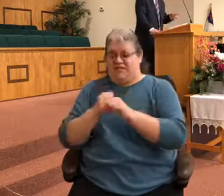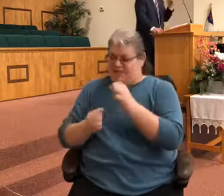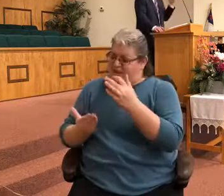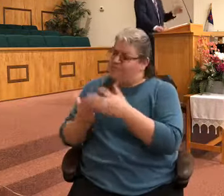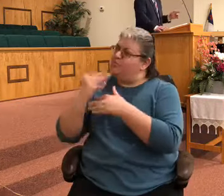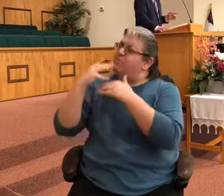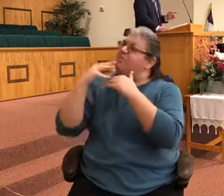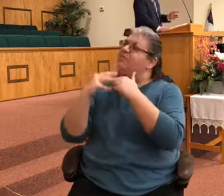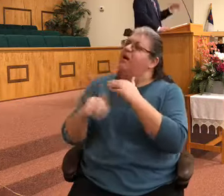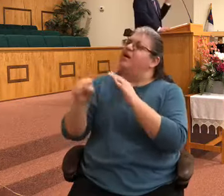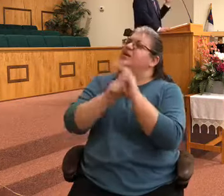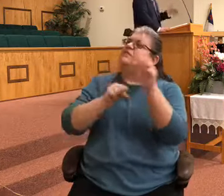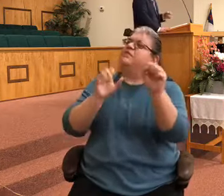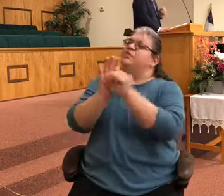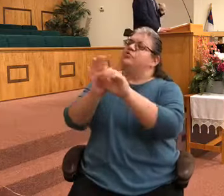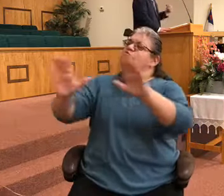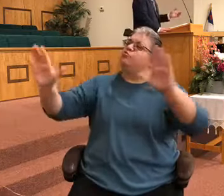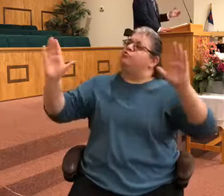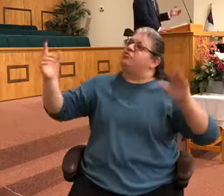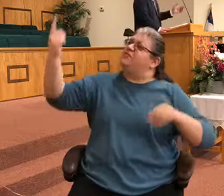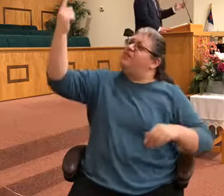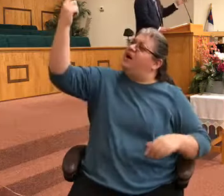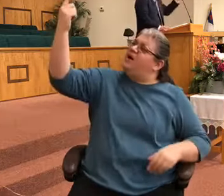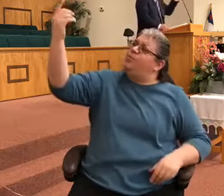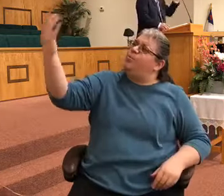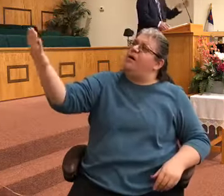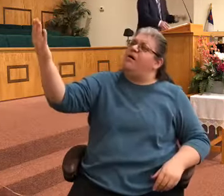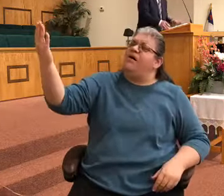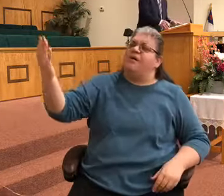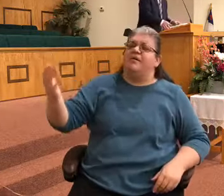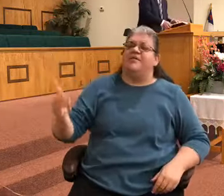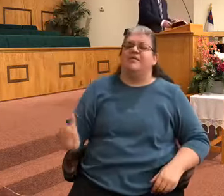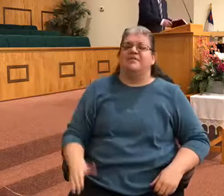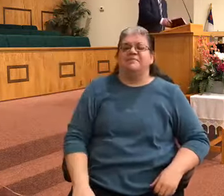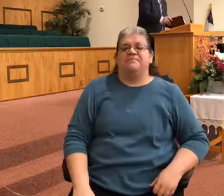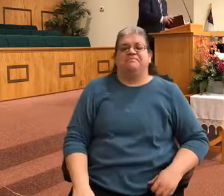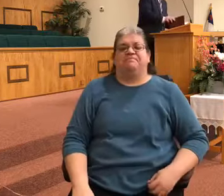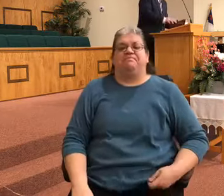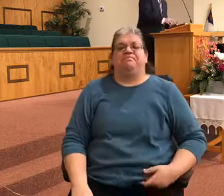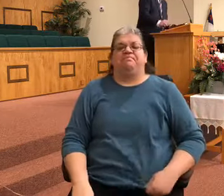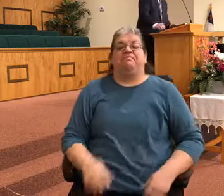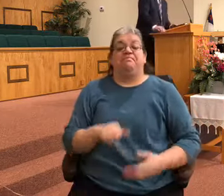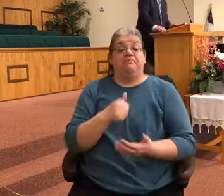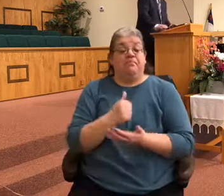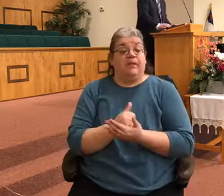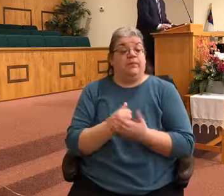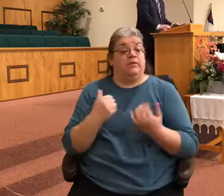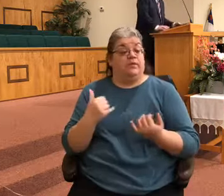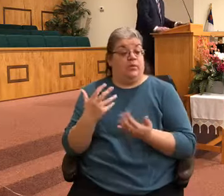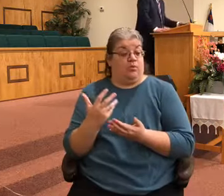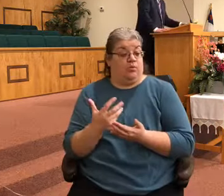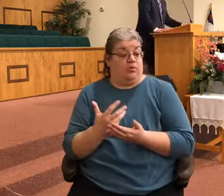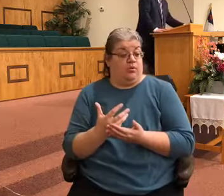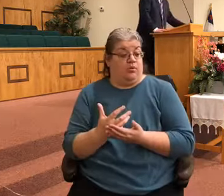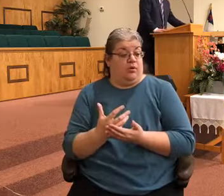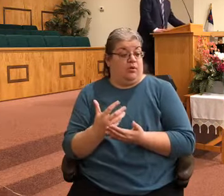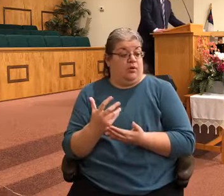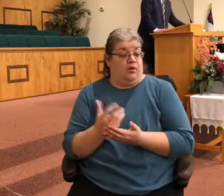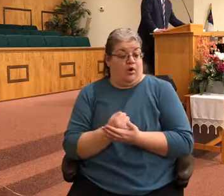blood of the crucify one amen at this time we'll our offertory let's go ahead and bow our heads